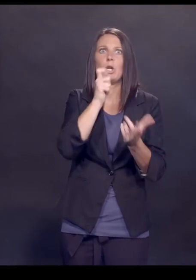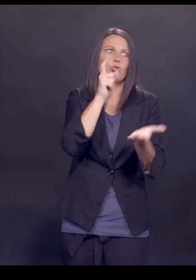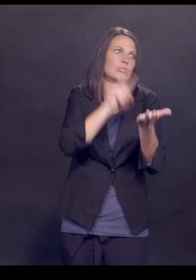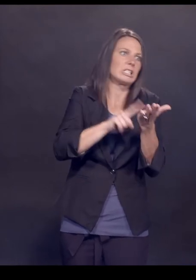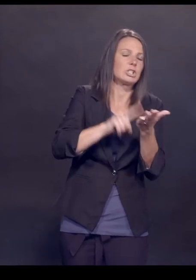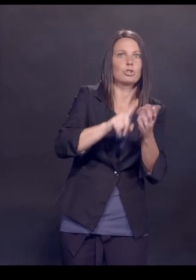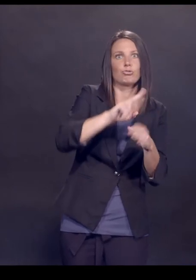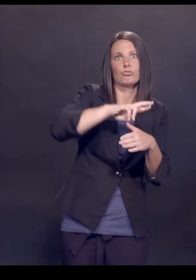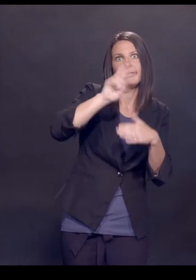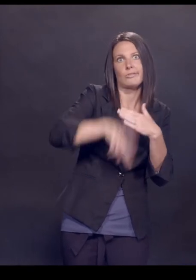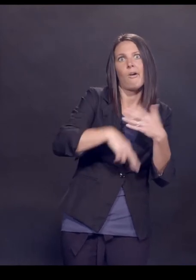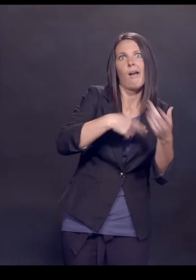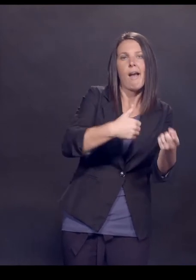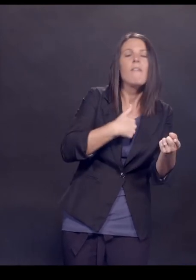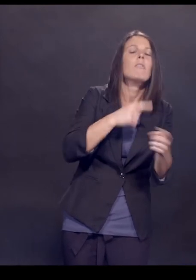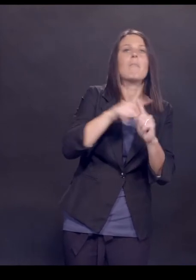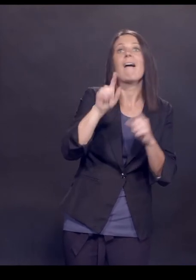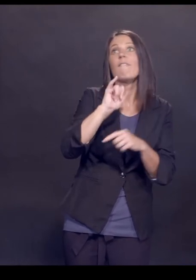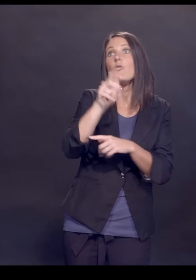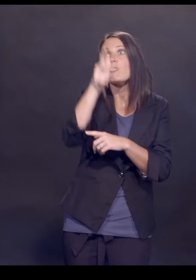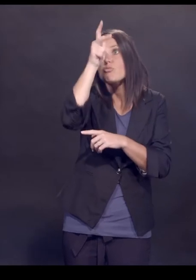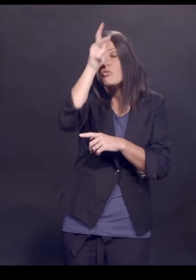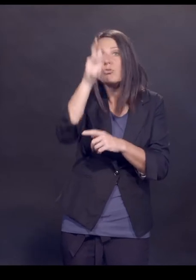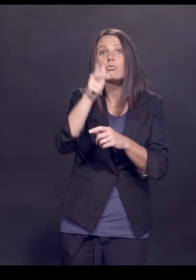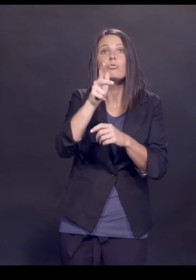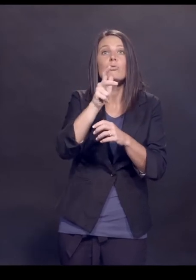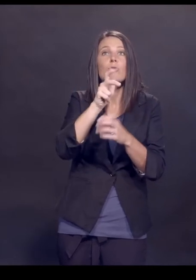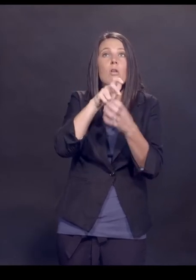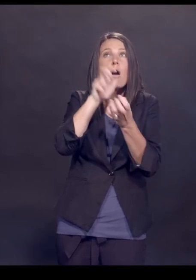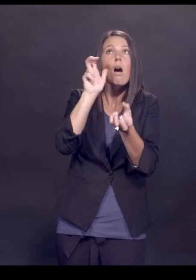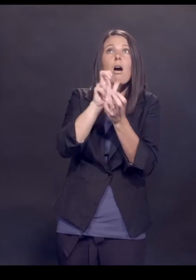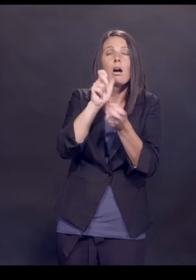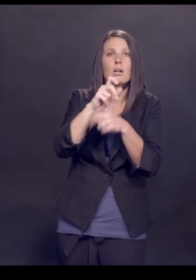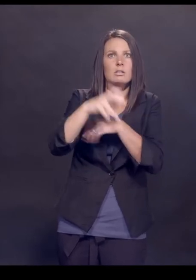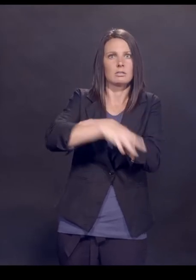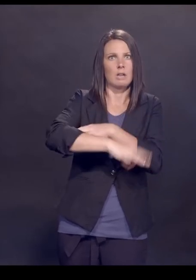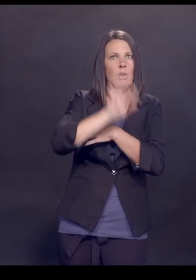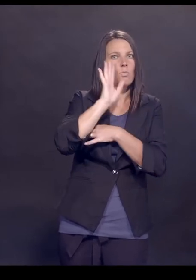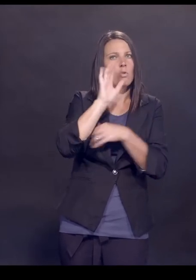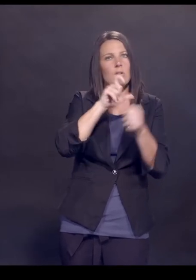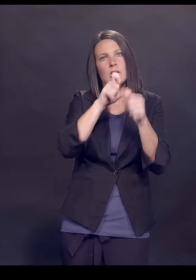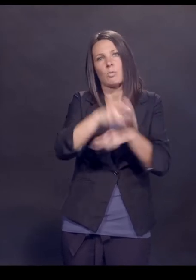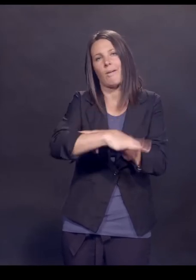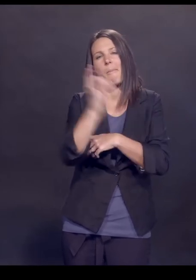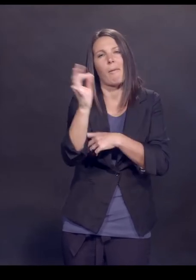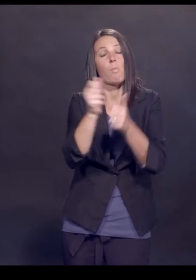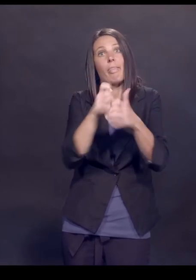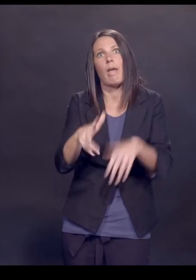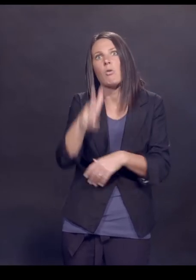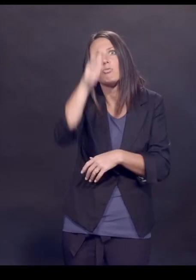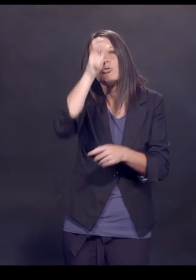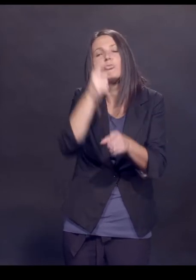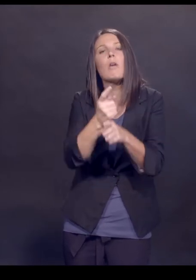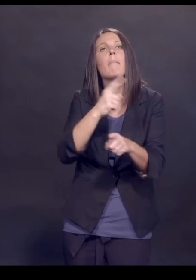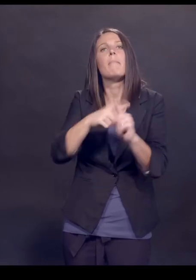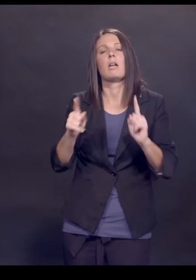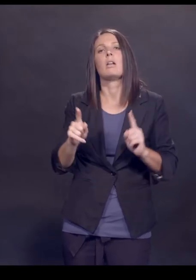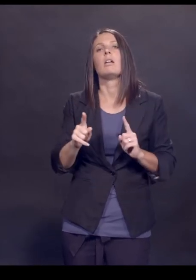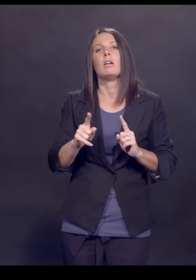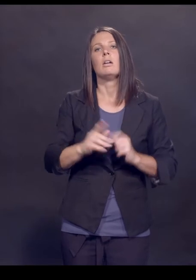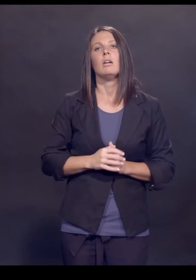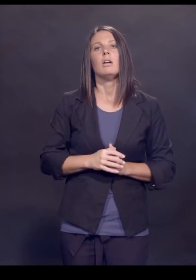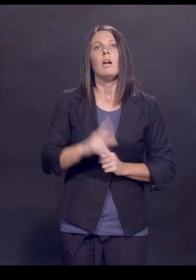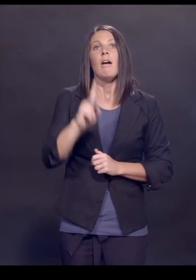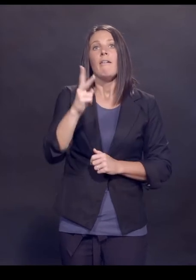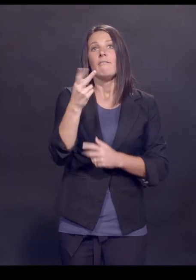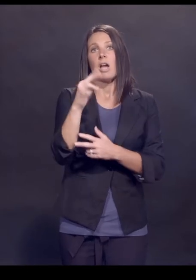out on a limb and saying that if you, if you made it so the rooster couldn't crow, the sun would still come up. And that's, that's what you need. Now here's where VAERS